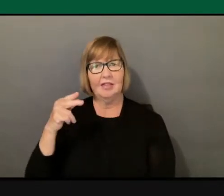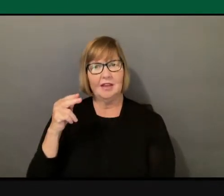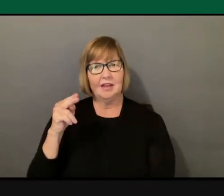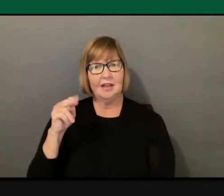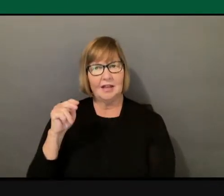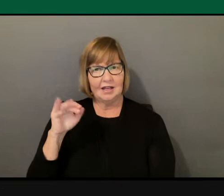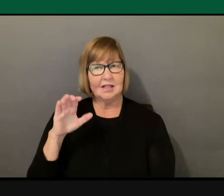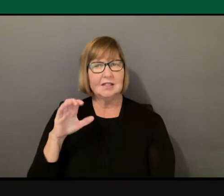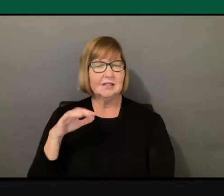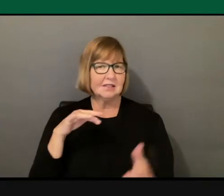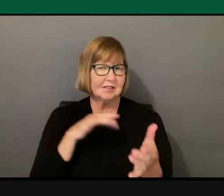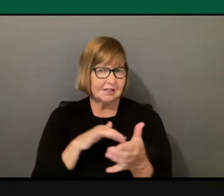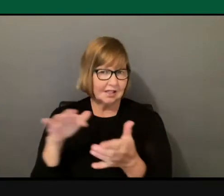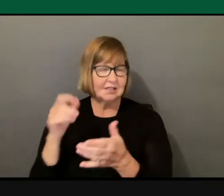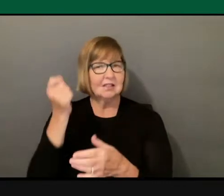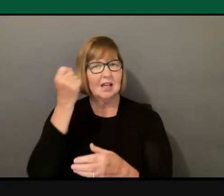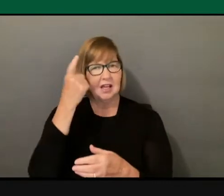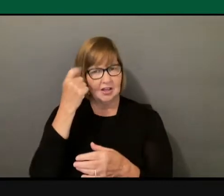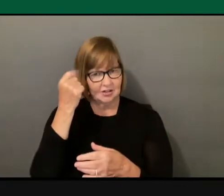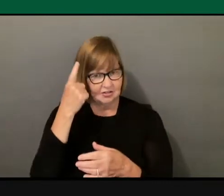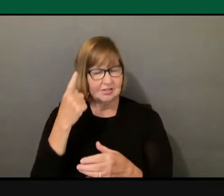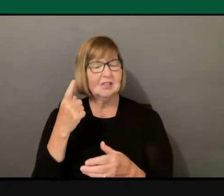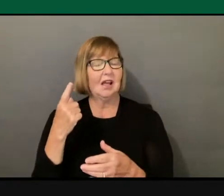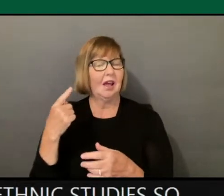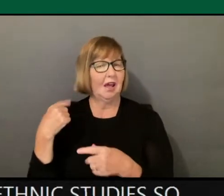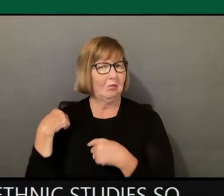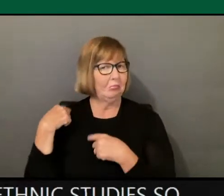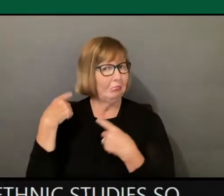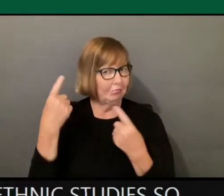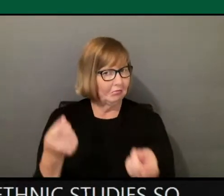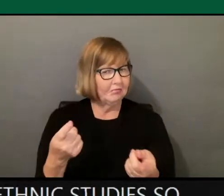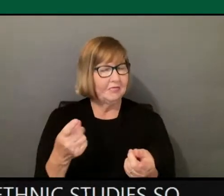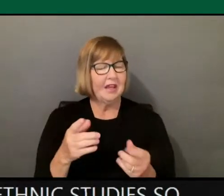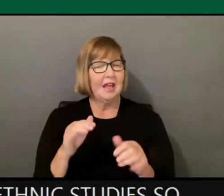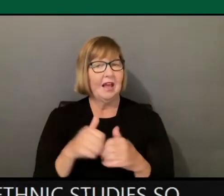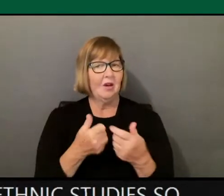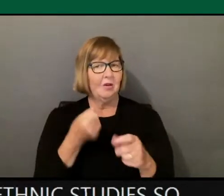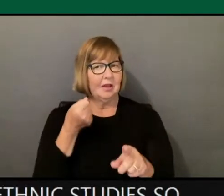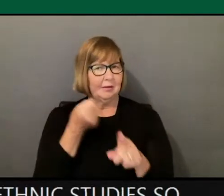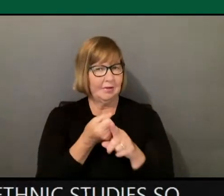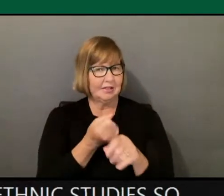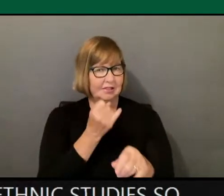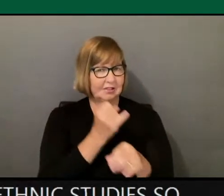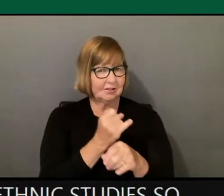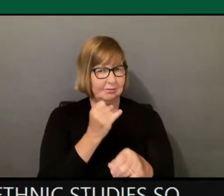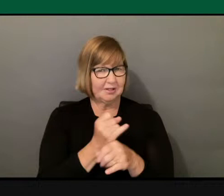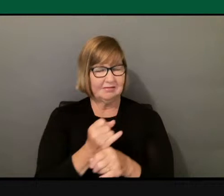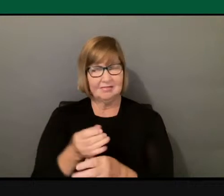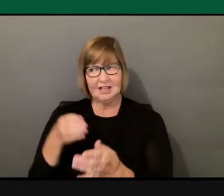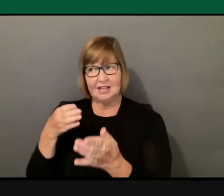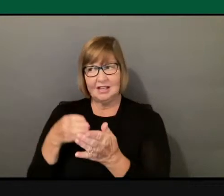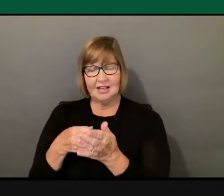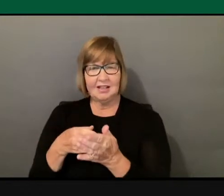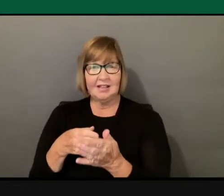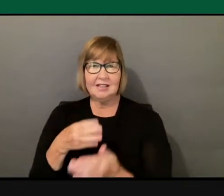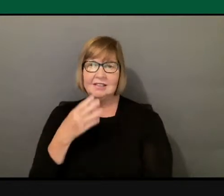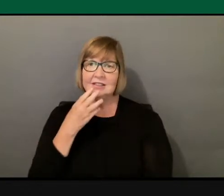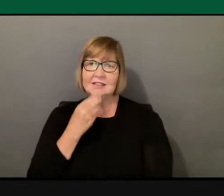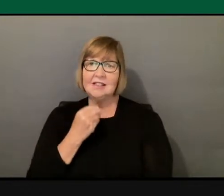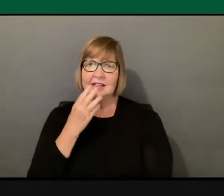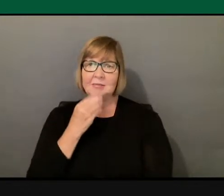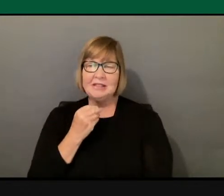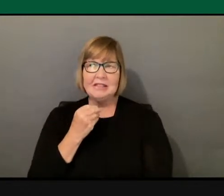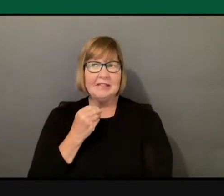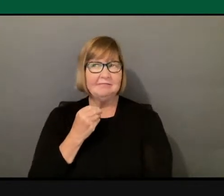is and how it affects them and how it impacts the institution. But with anti-Semitism, I think that there's a lack of knowledge about that.